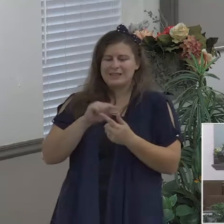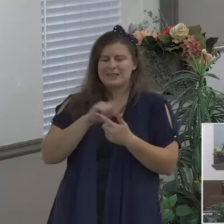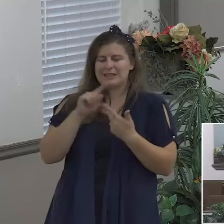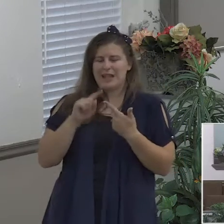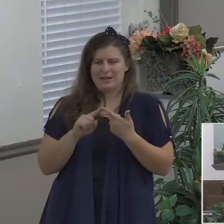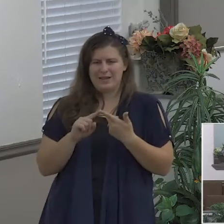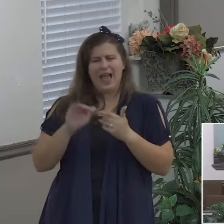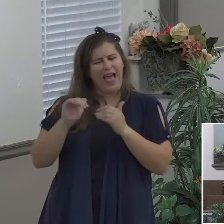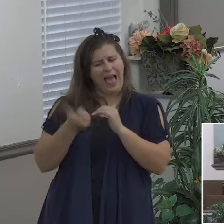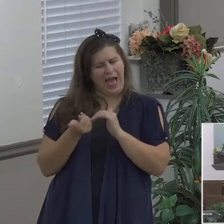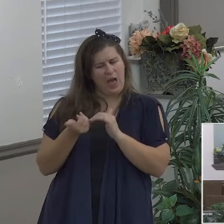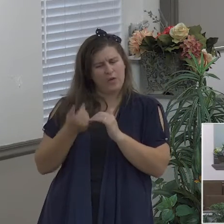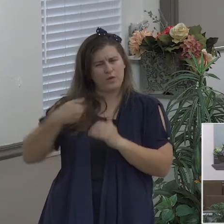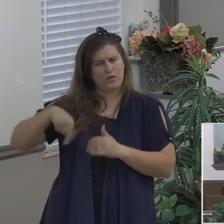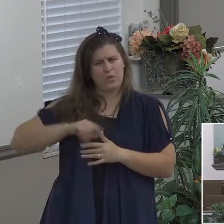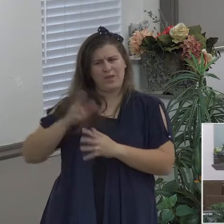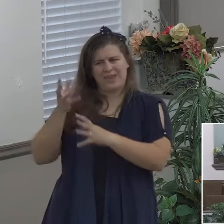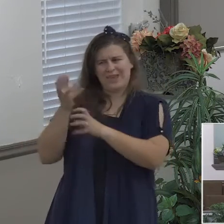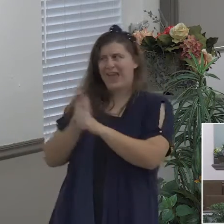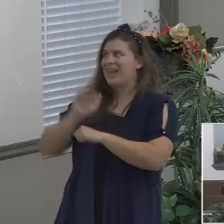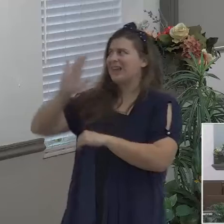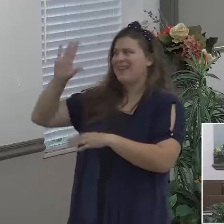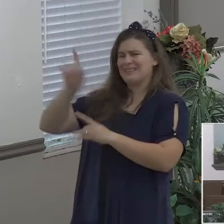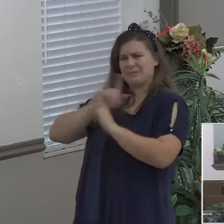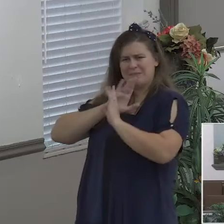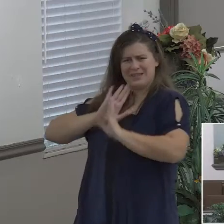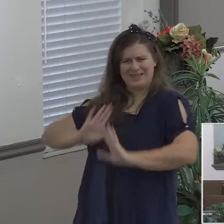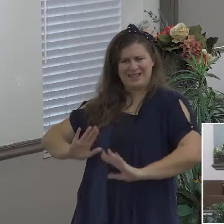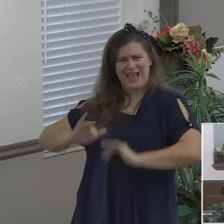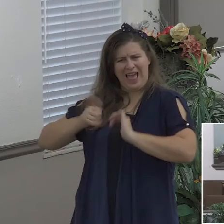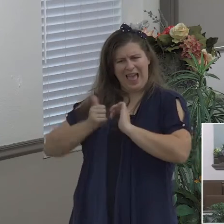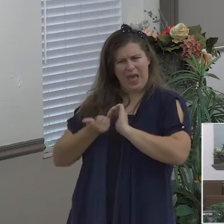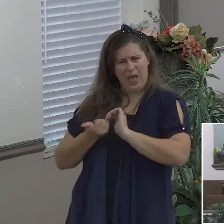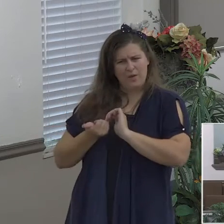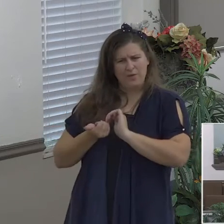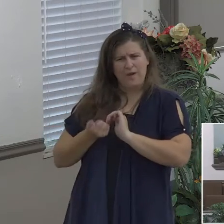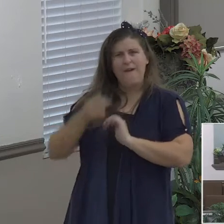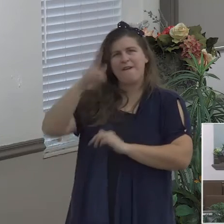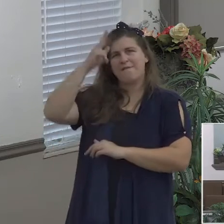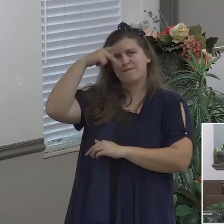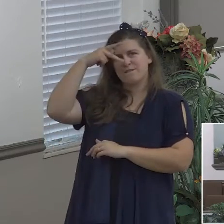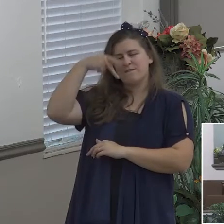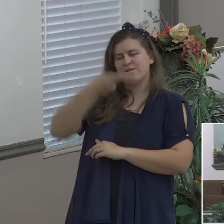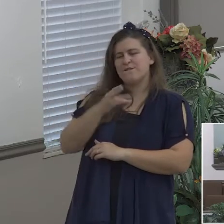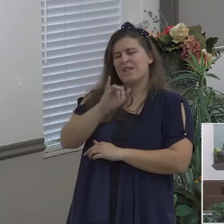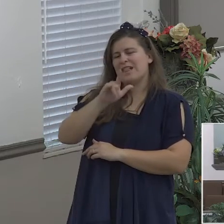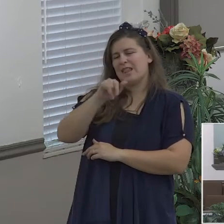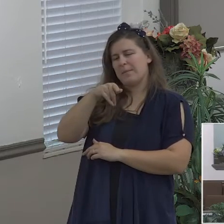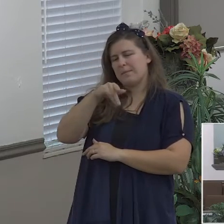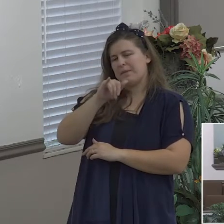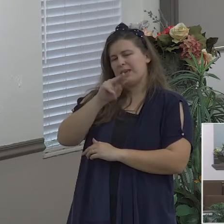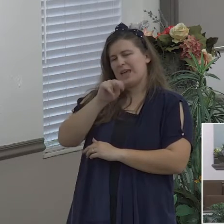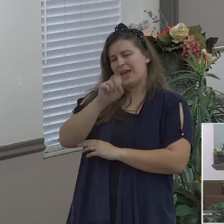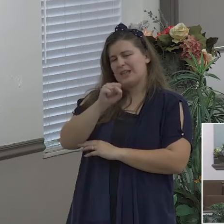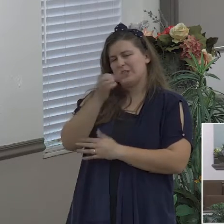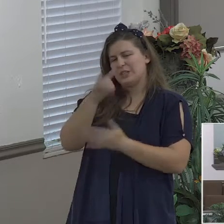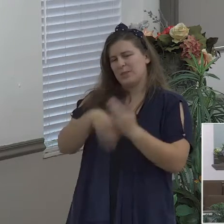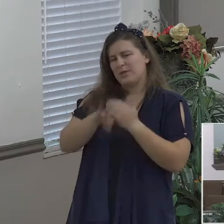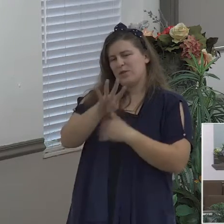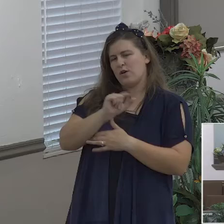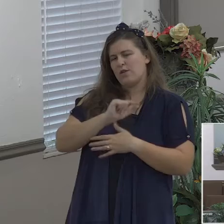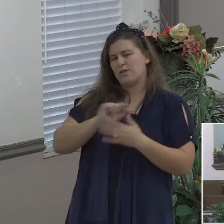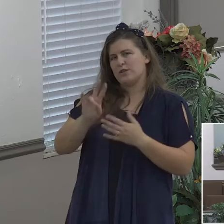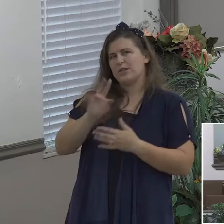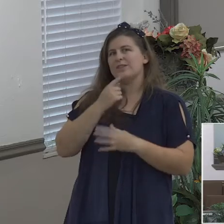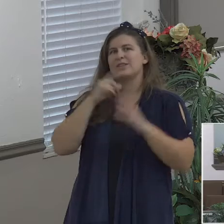well again Philippians 4 7 look at it and the peace of God which passeth all understanding forget about trying to